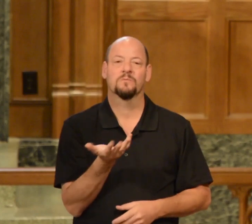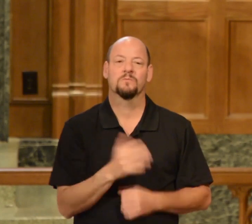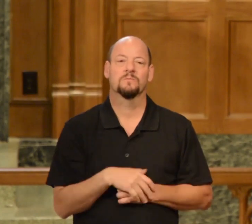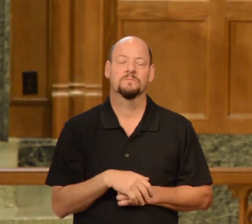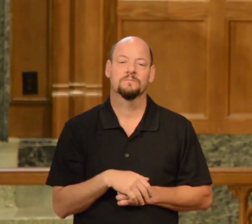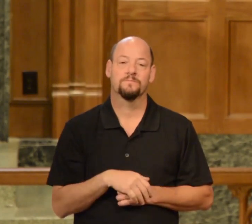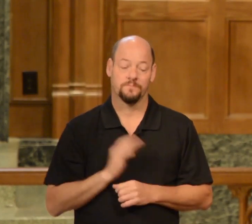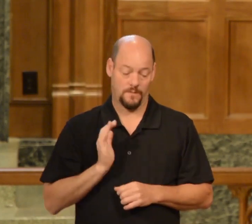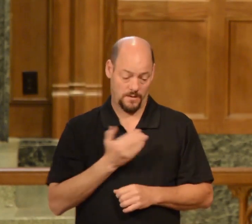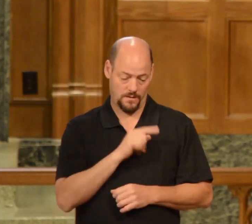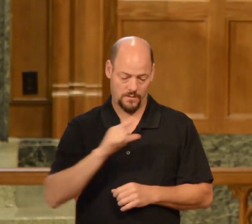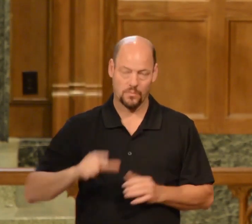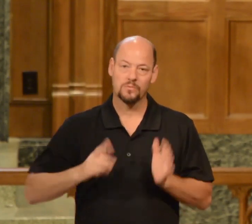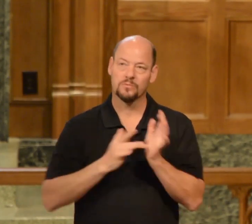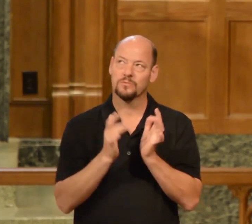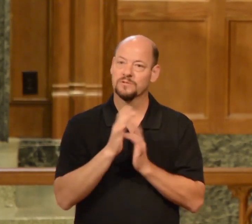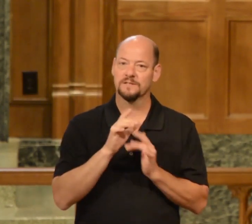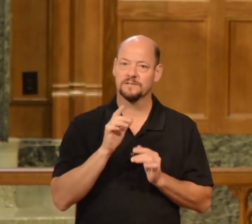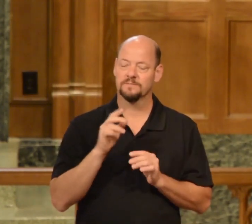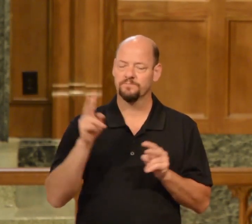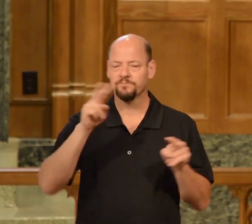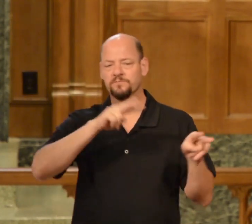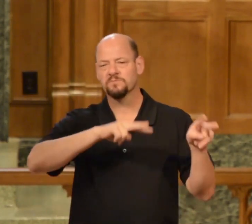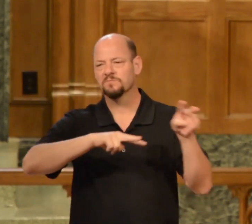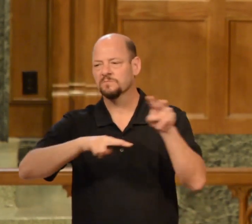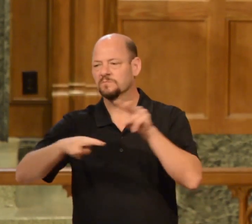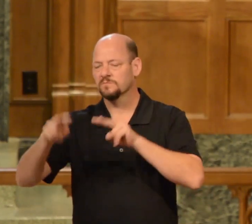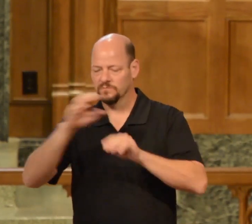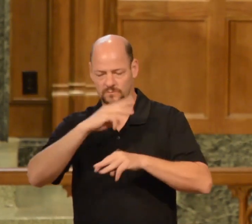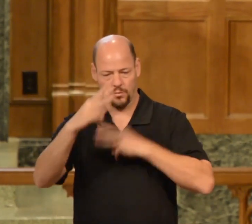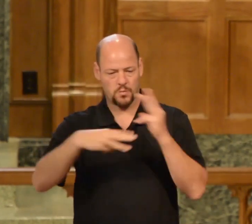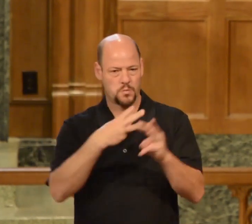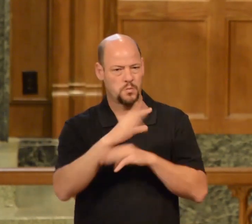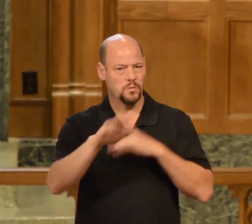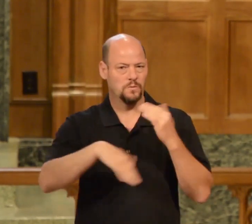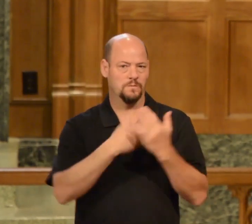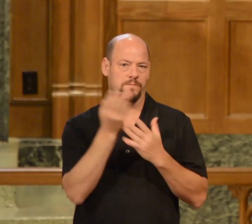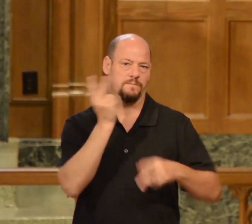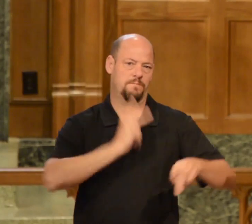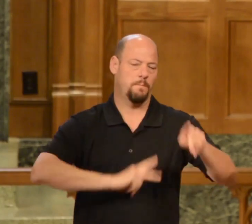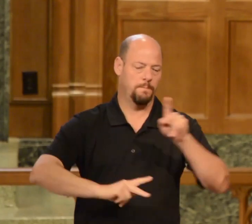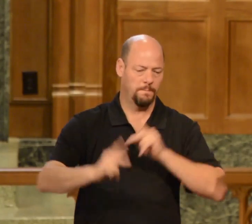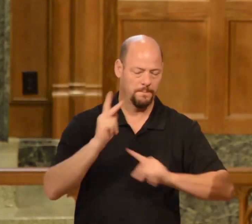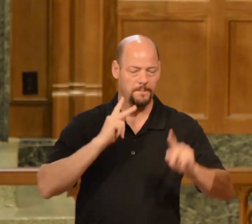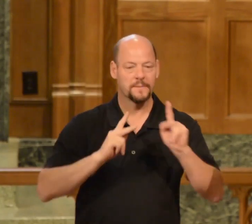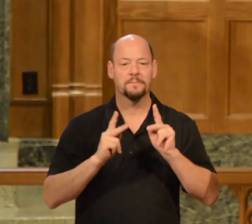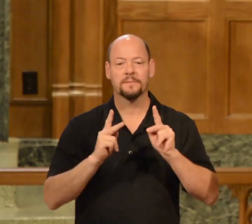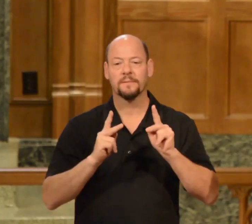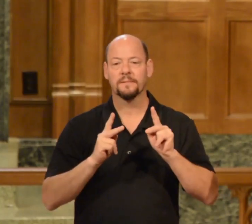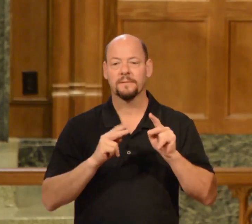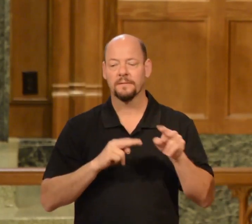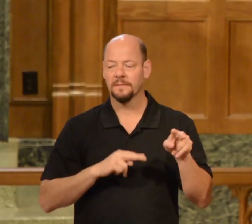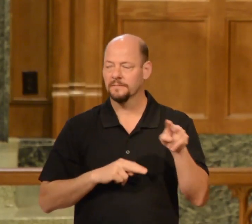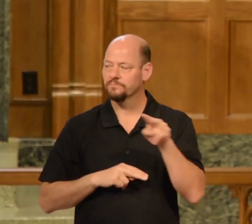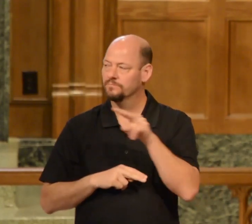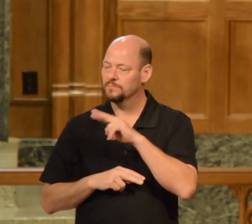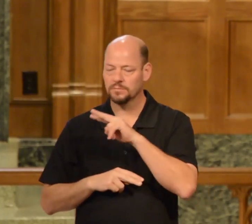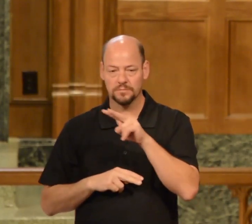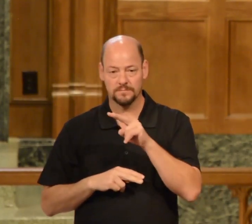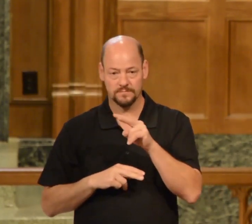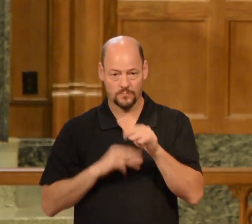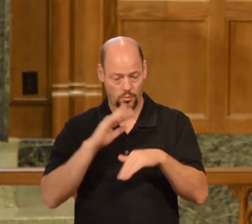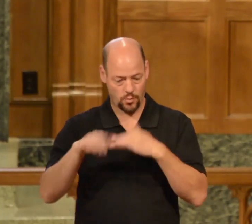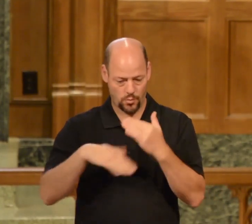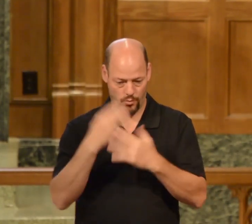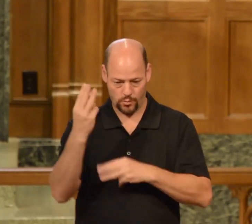our Lord Jesus looks out at the world he looks out at all the people that are around him then and he looks out at all the world